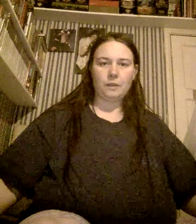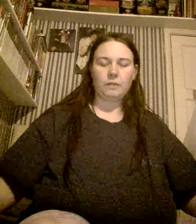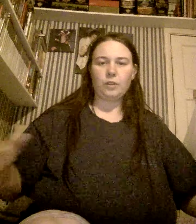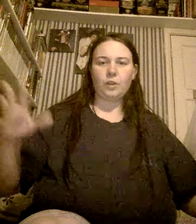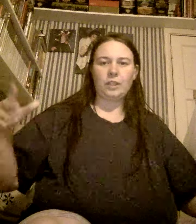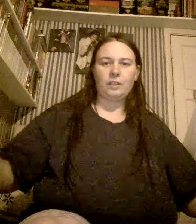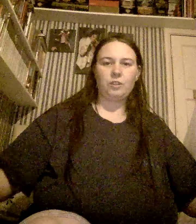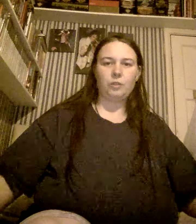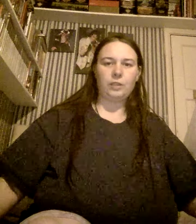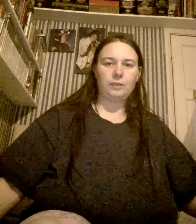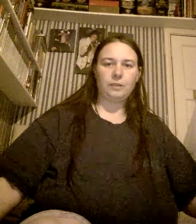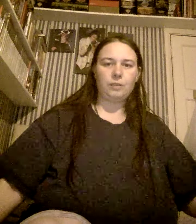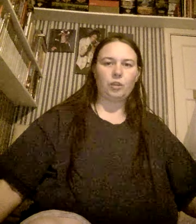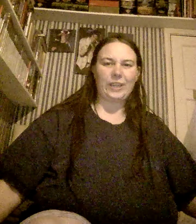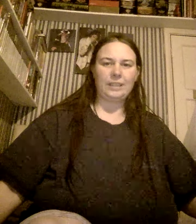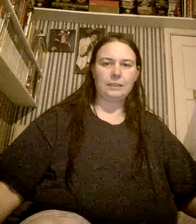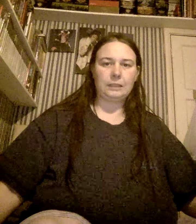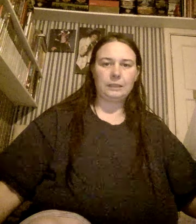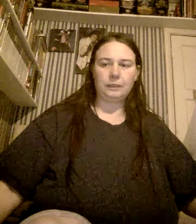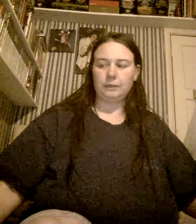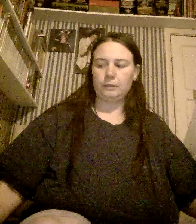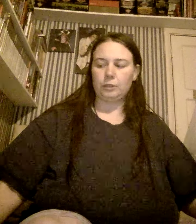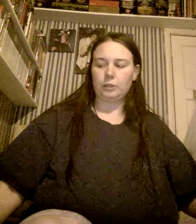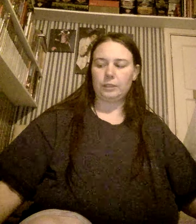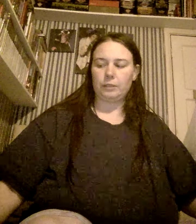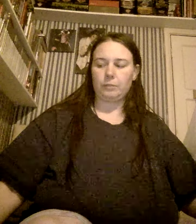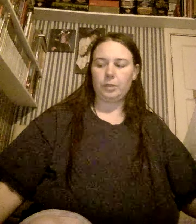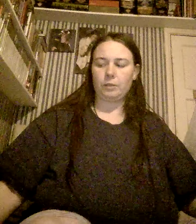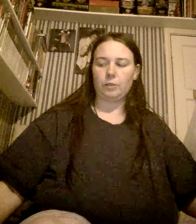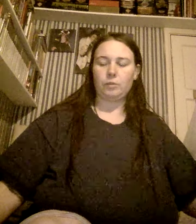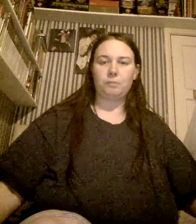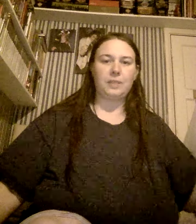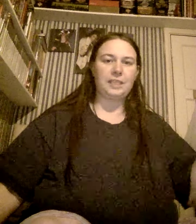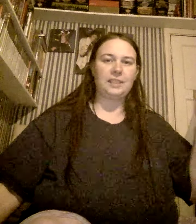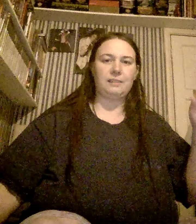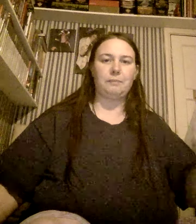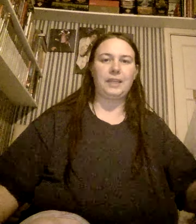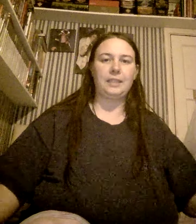You can't hear the noise, sorry. Turn it down a bit because my niece is in bed.